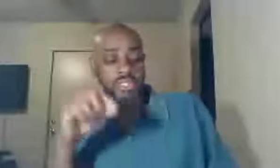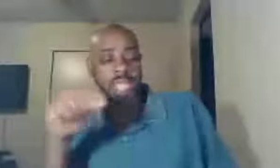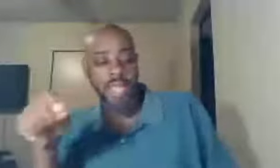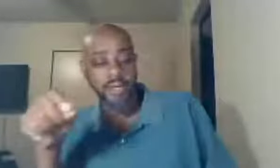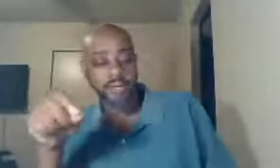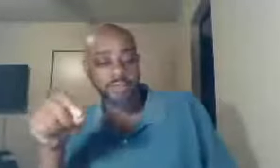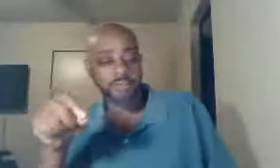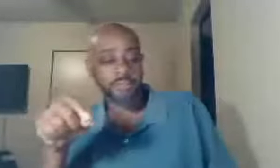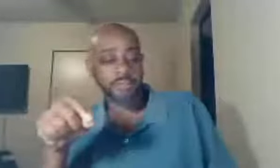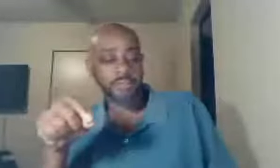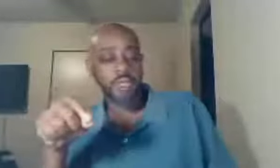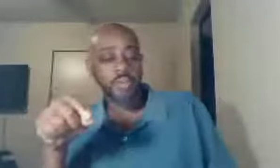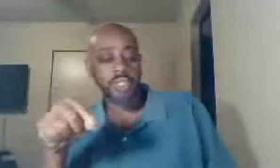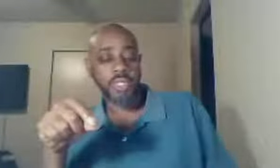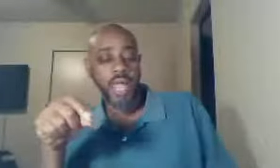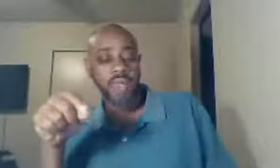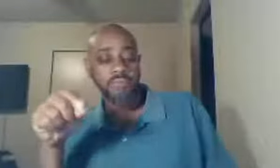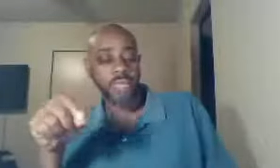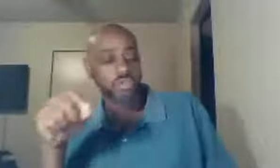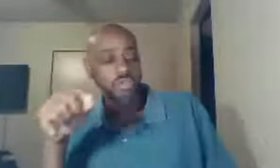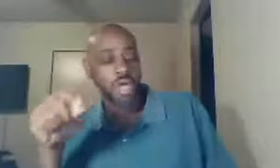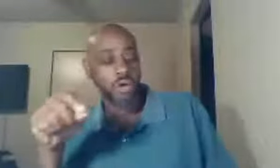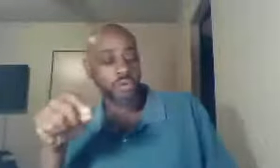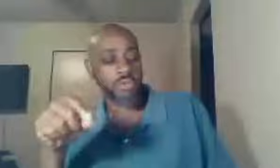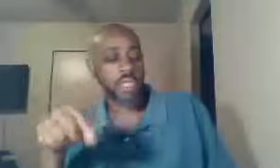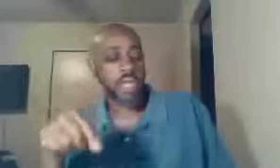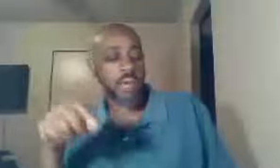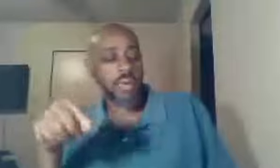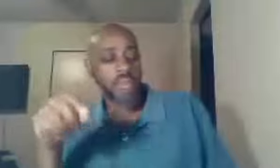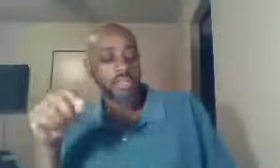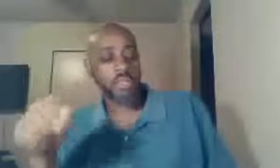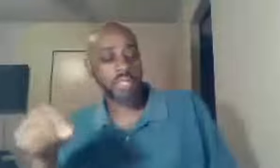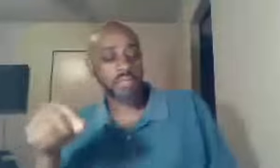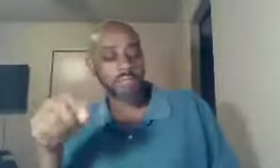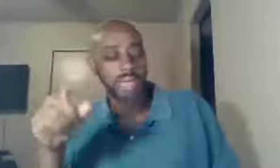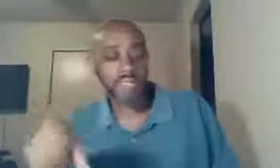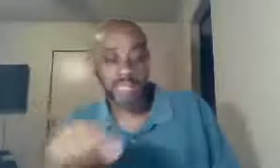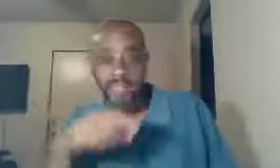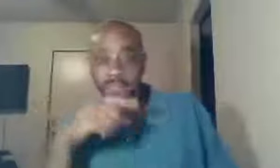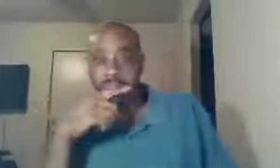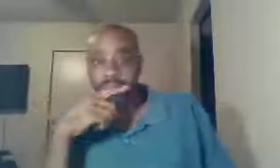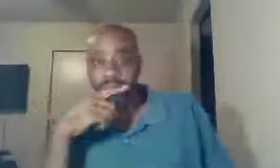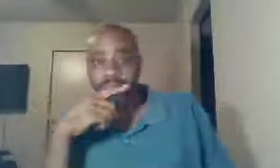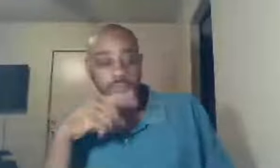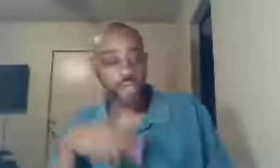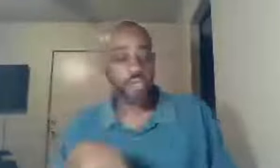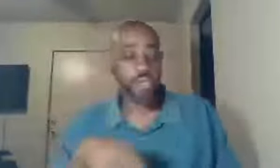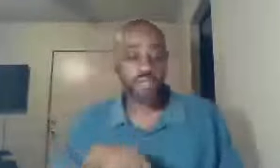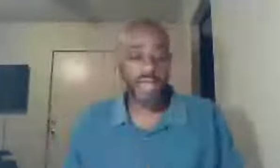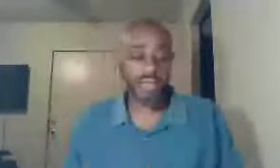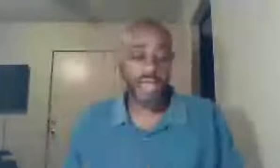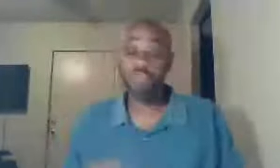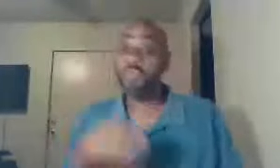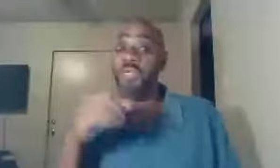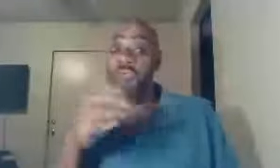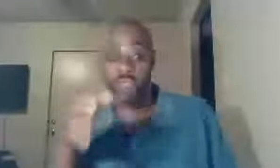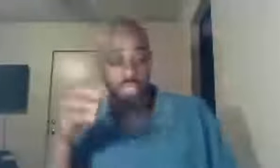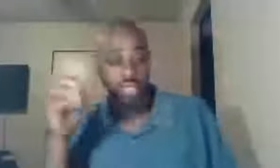tares, which have been sown, among the wheat, by Satan, you can find that, you can read it for yourself,